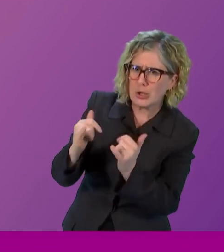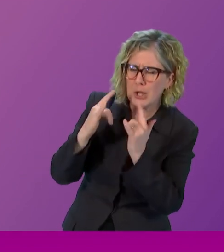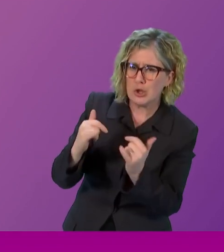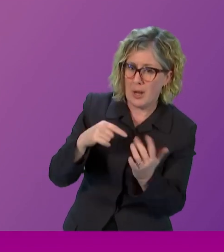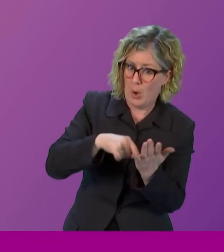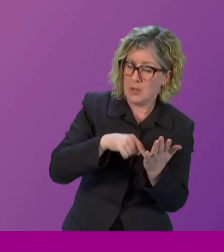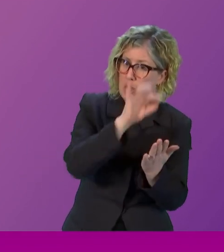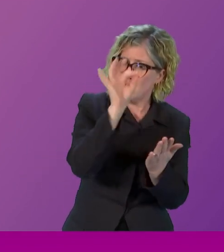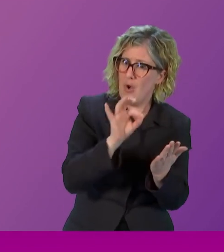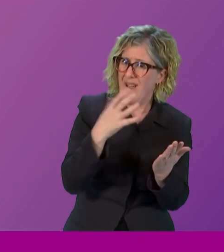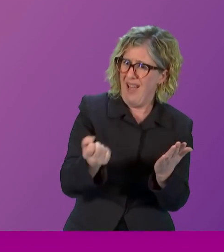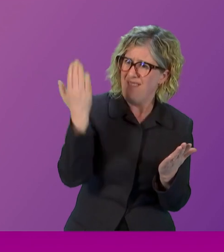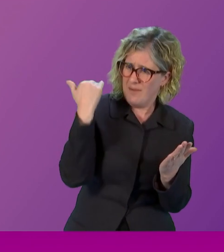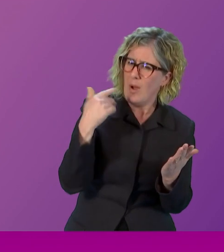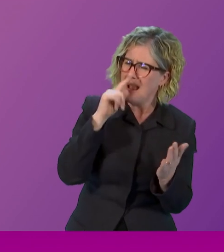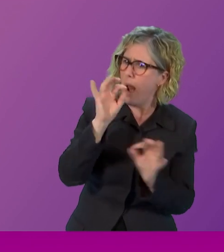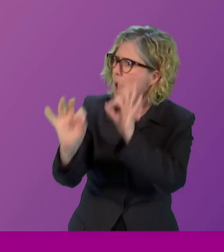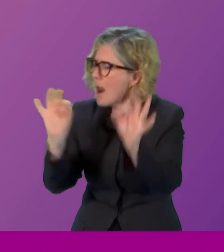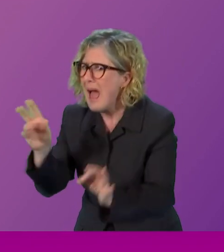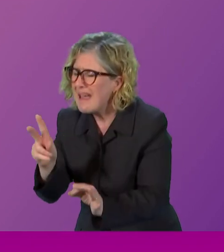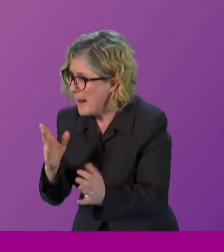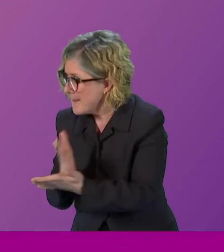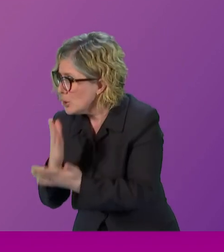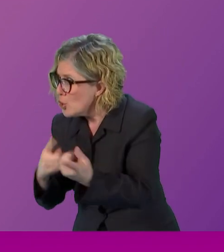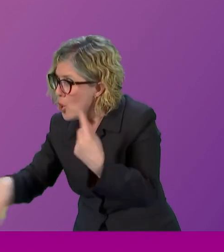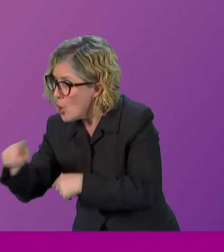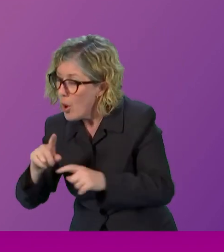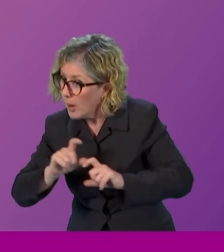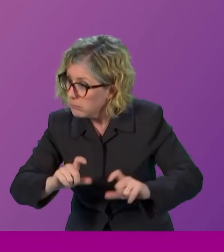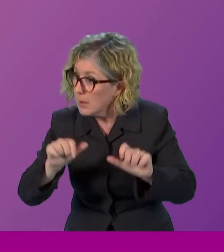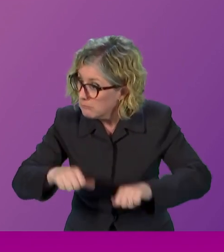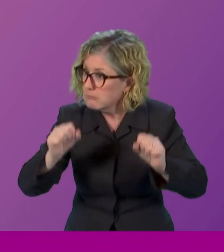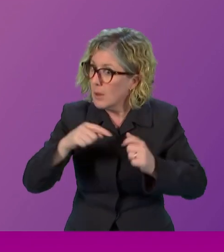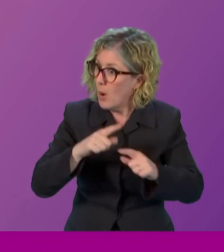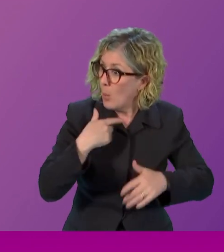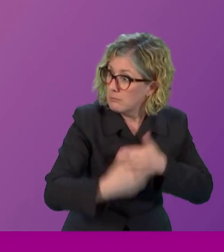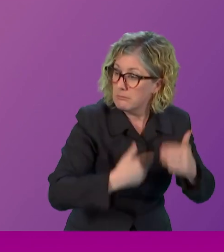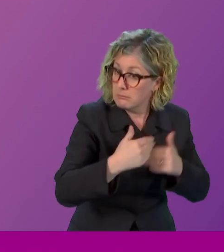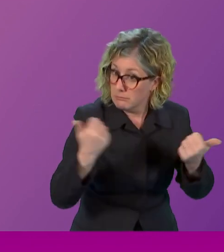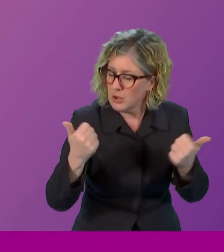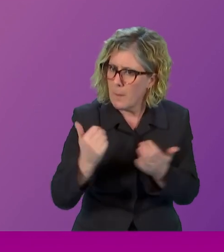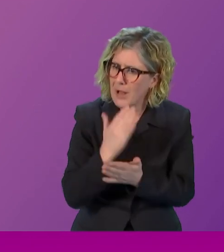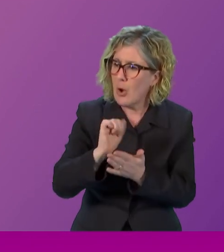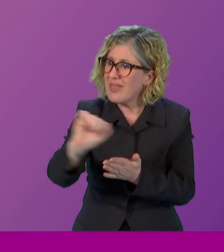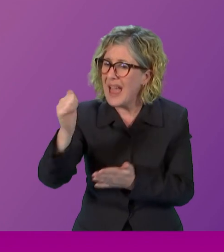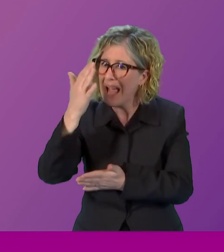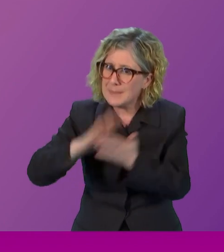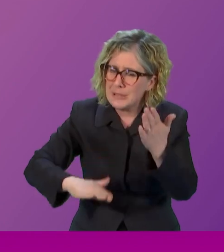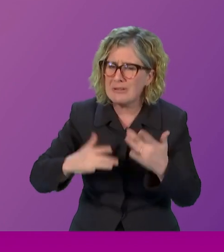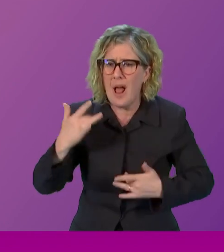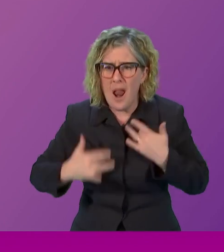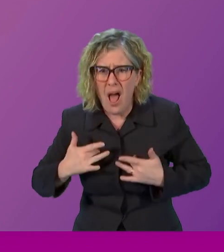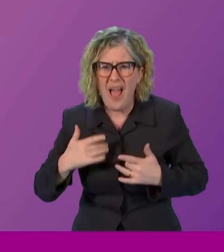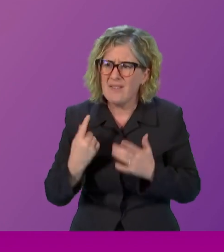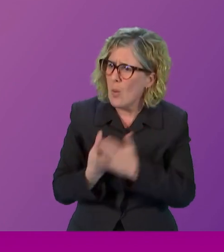those lived experience voices can be at the heart of it. So we can protect ourselves from the danger of not just